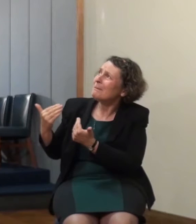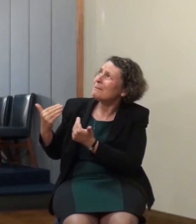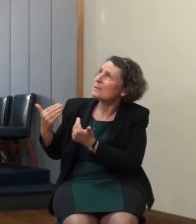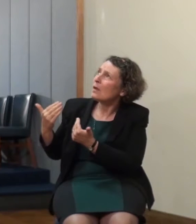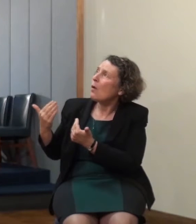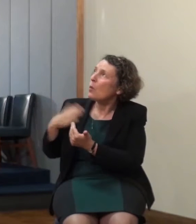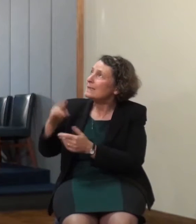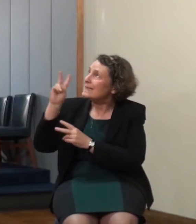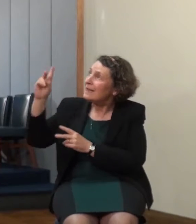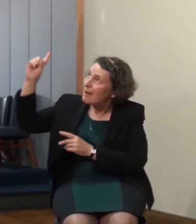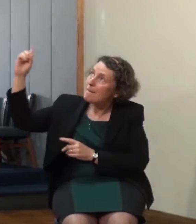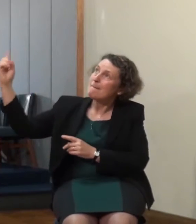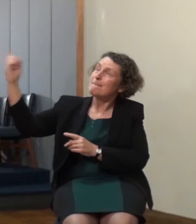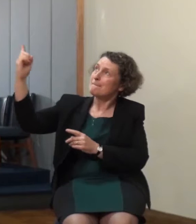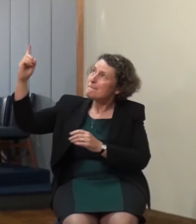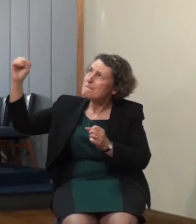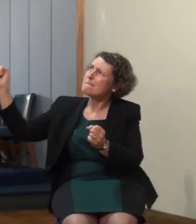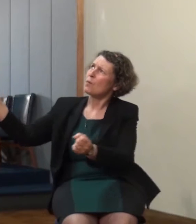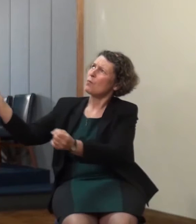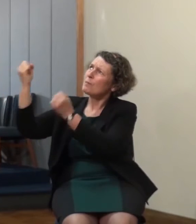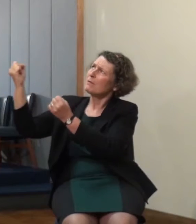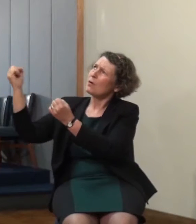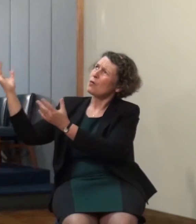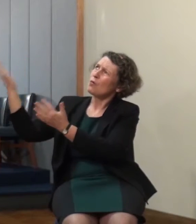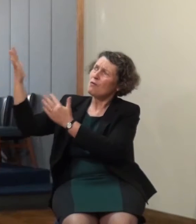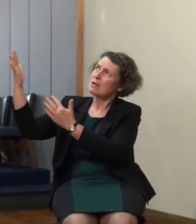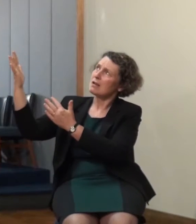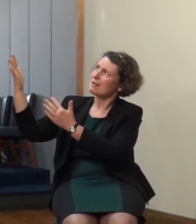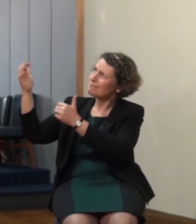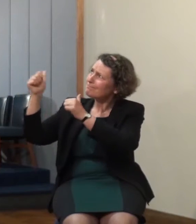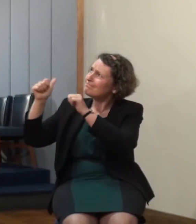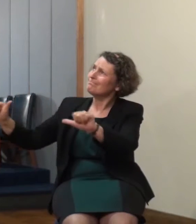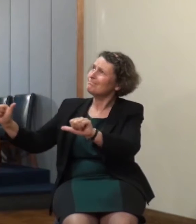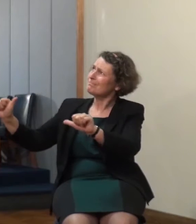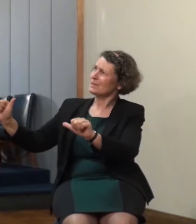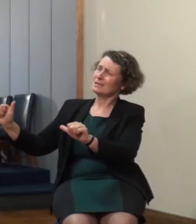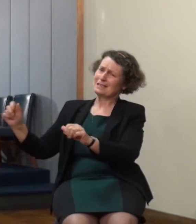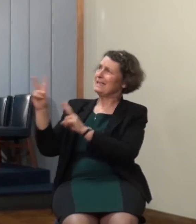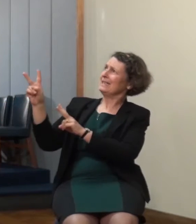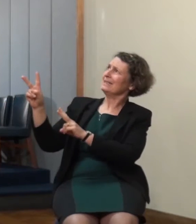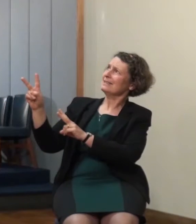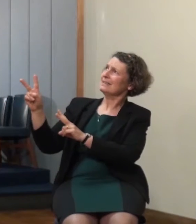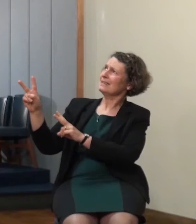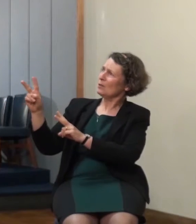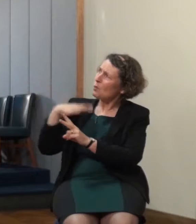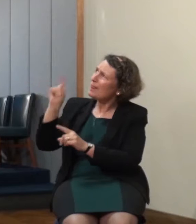and the coming day this is the greatest hope in my life this is my focus this is what I live for